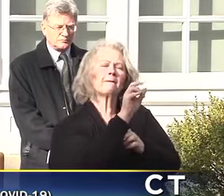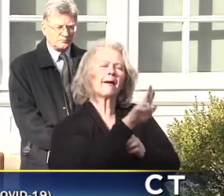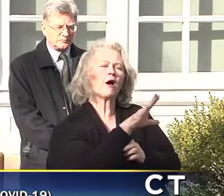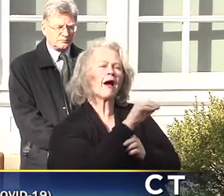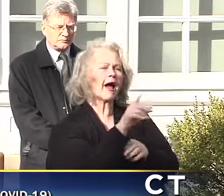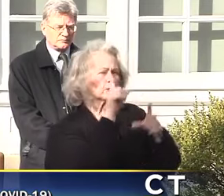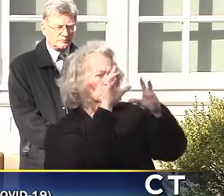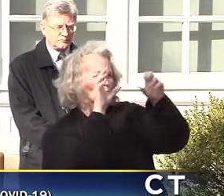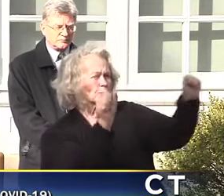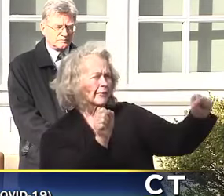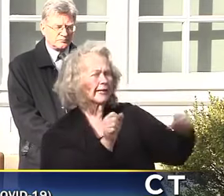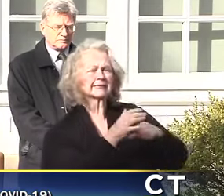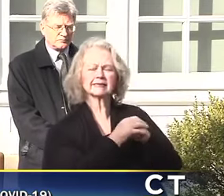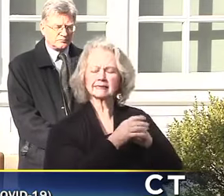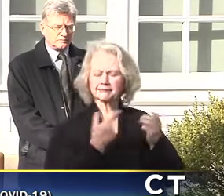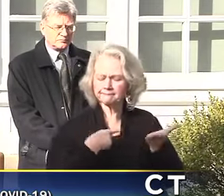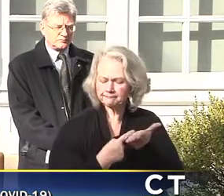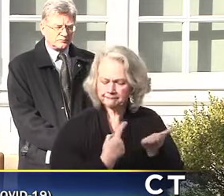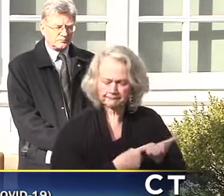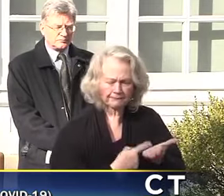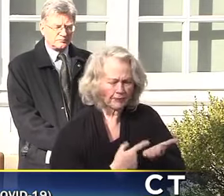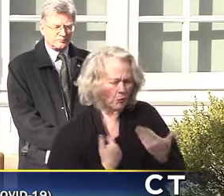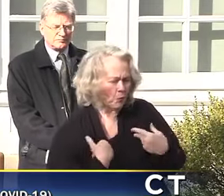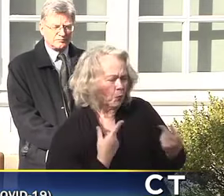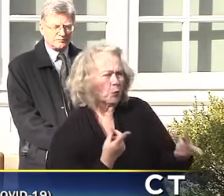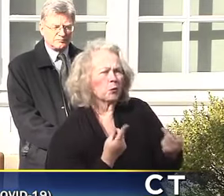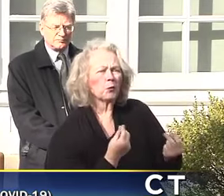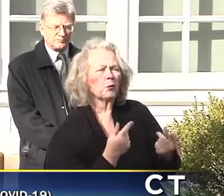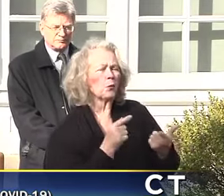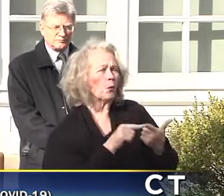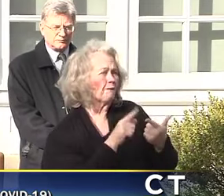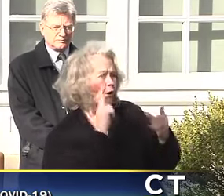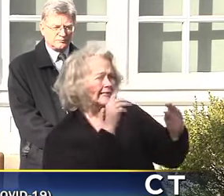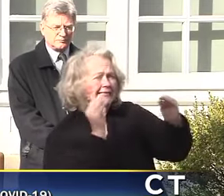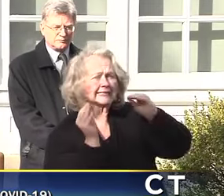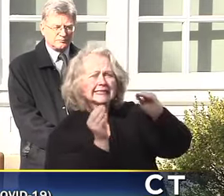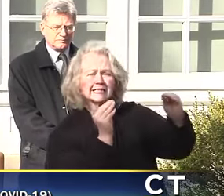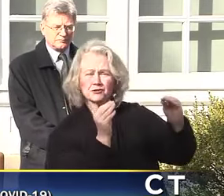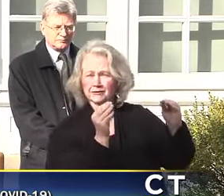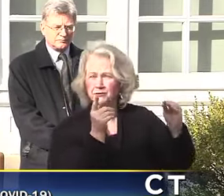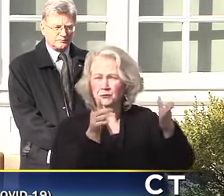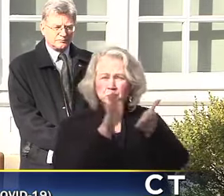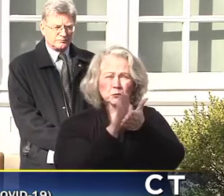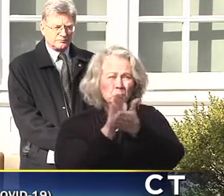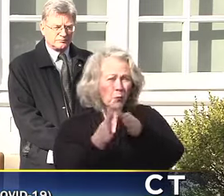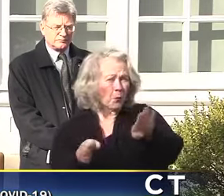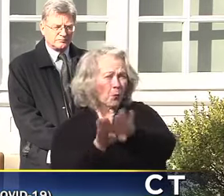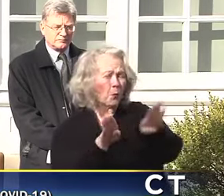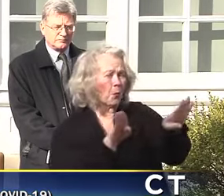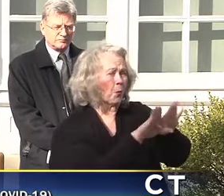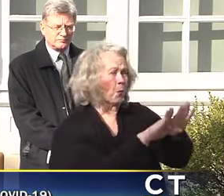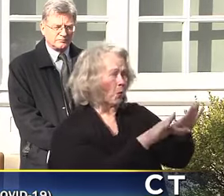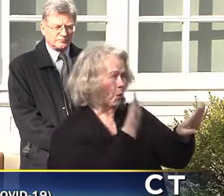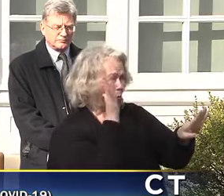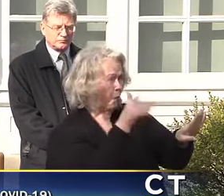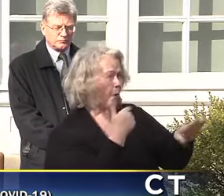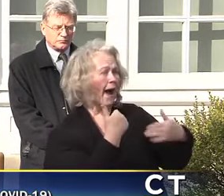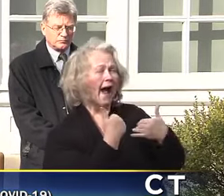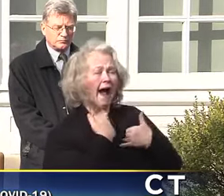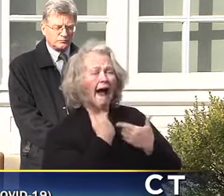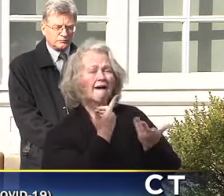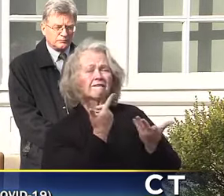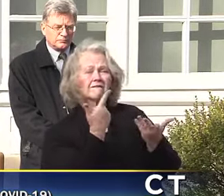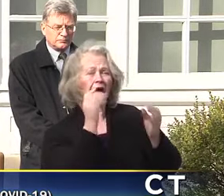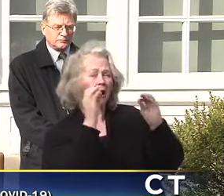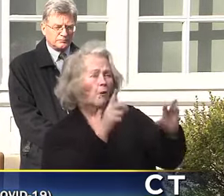a lot of time talking about what we're doing in terms of education and closing the schools, telecommuting, tele-education, ways we're taking